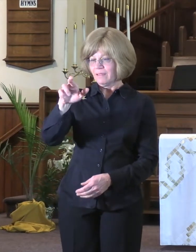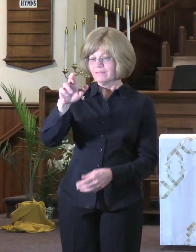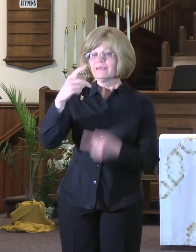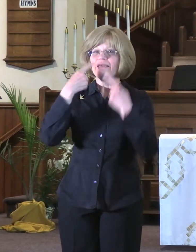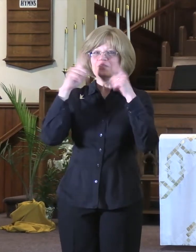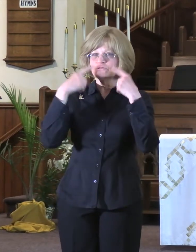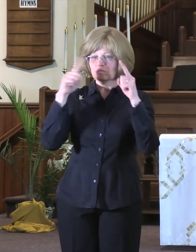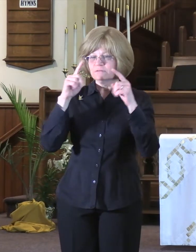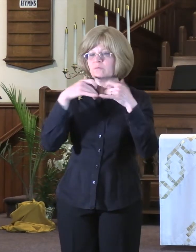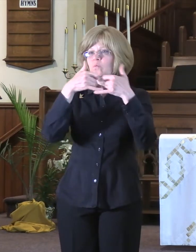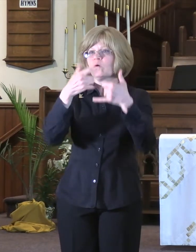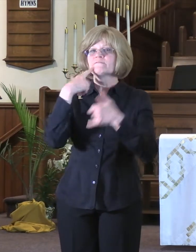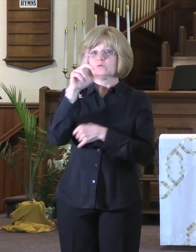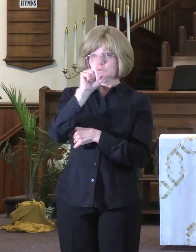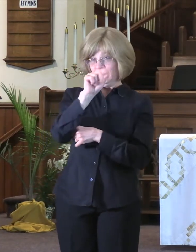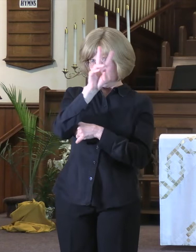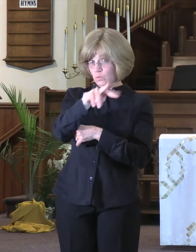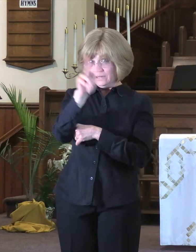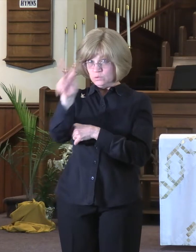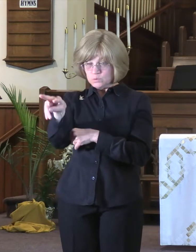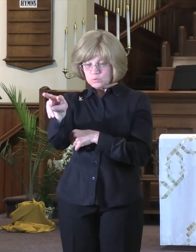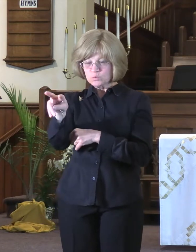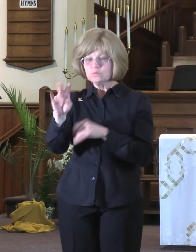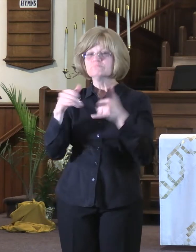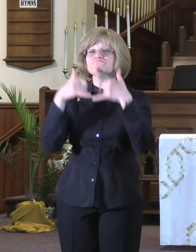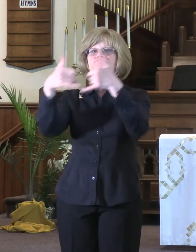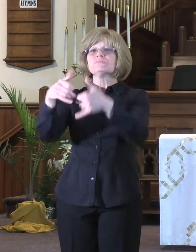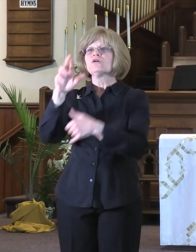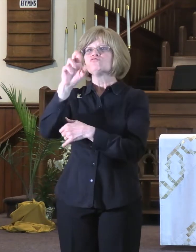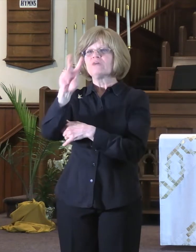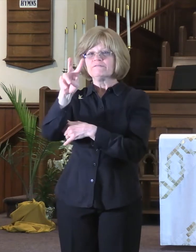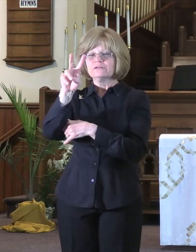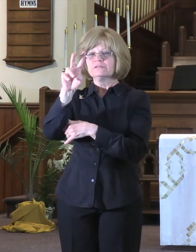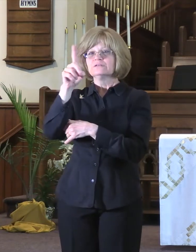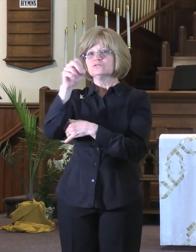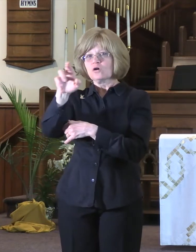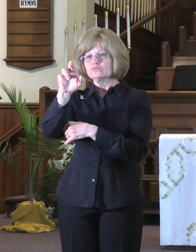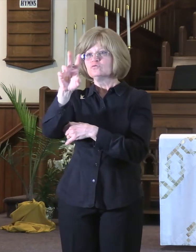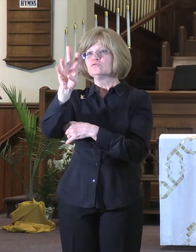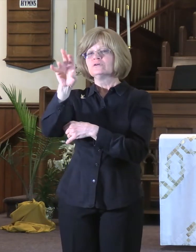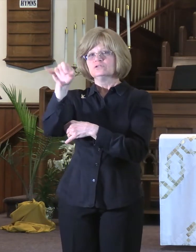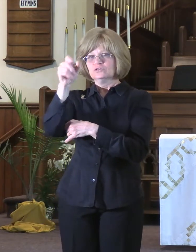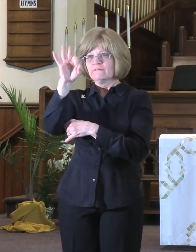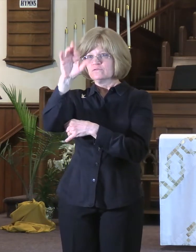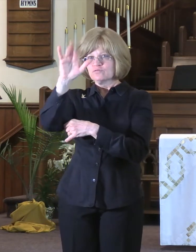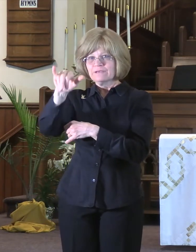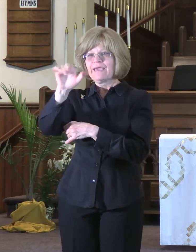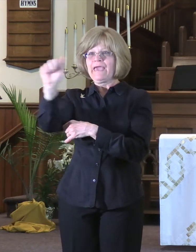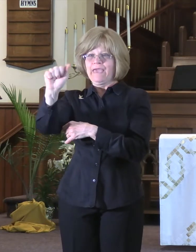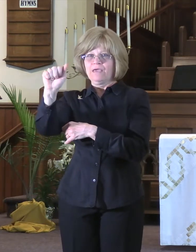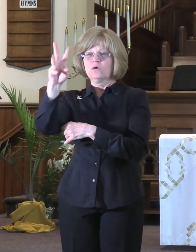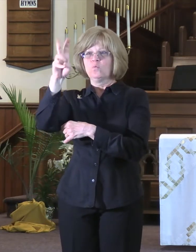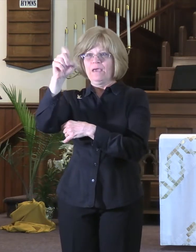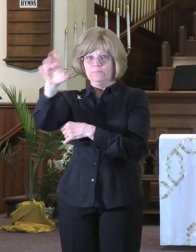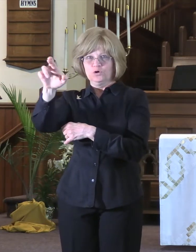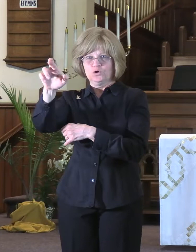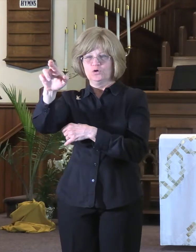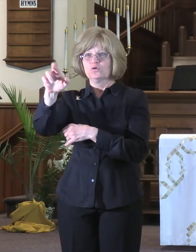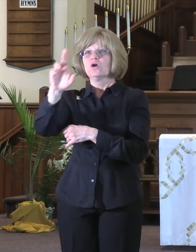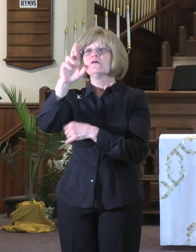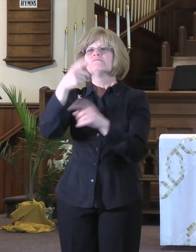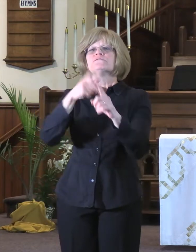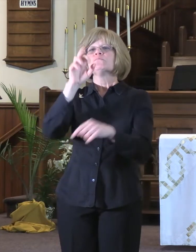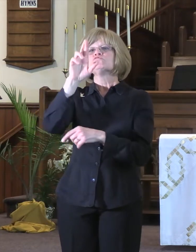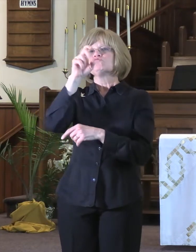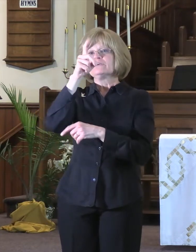Award for 2022 goes to Rev. Dr. Jeffrey A. Weber of Readers United